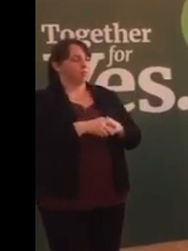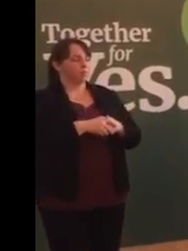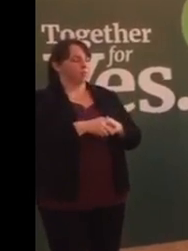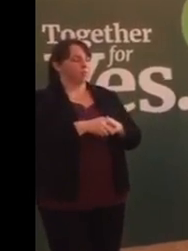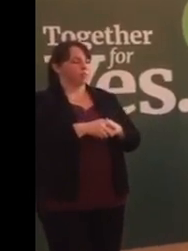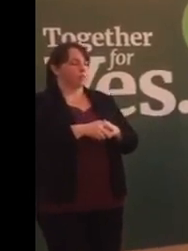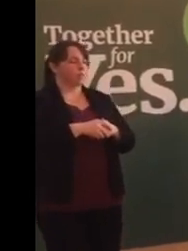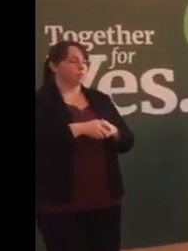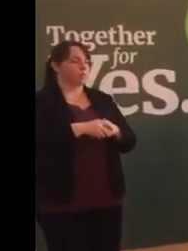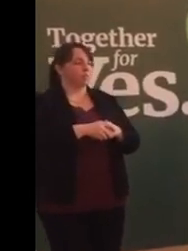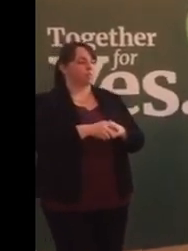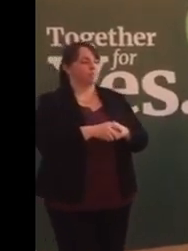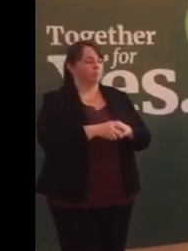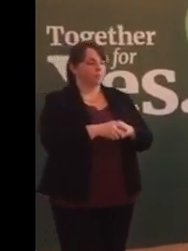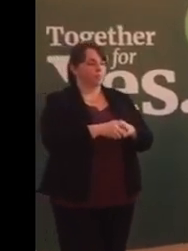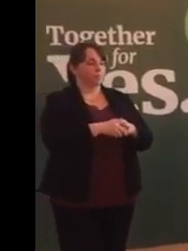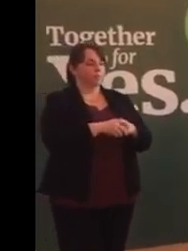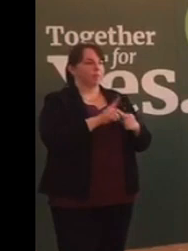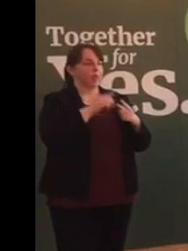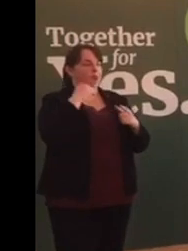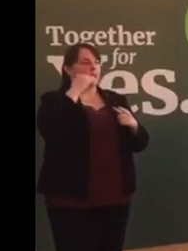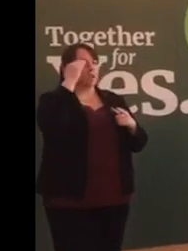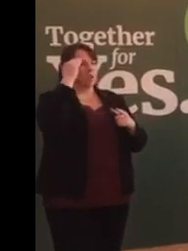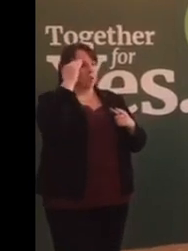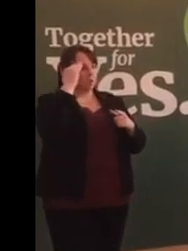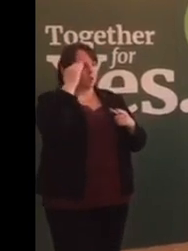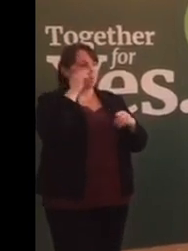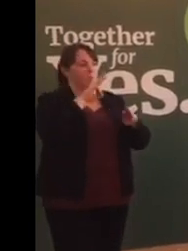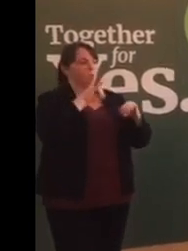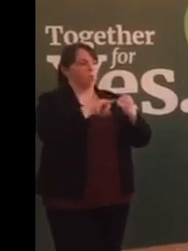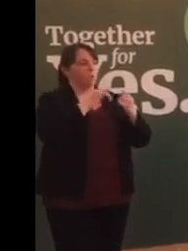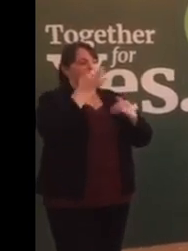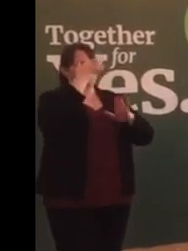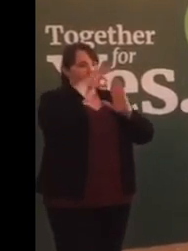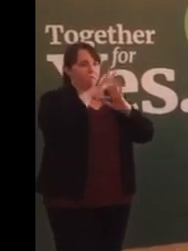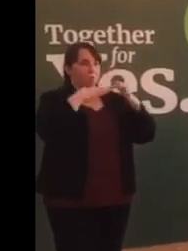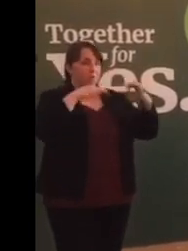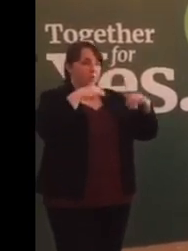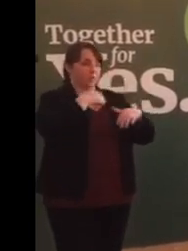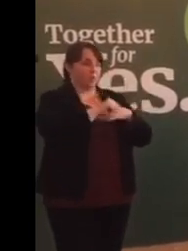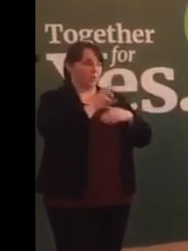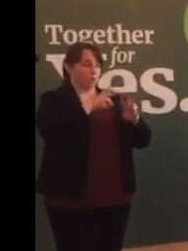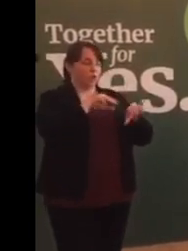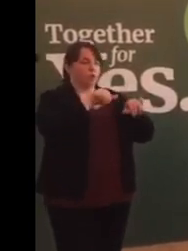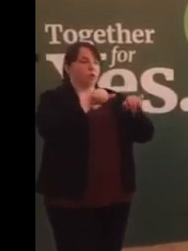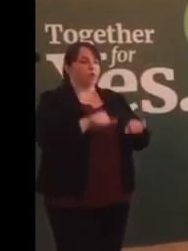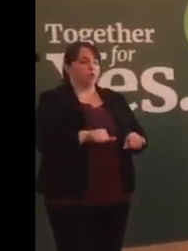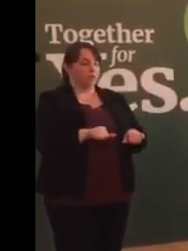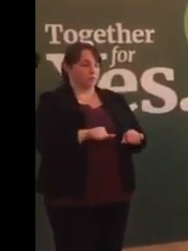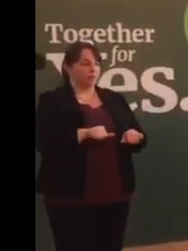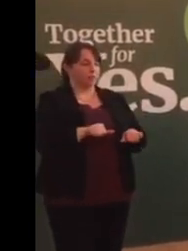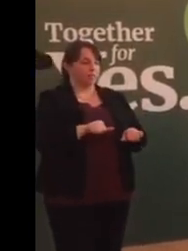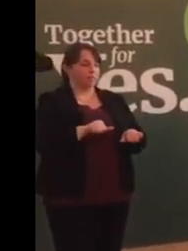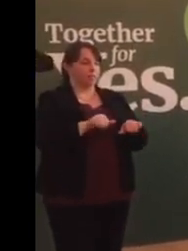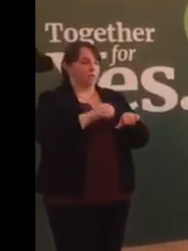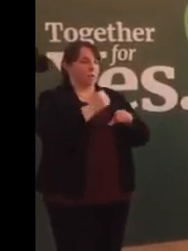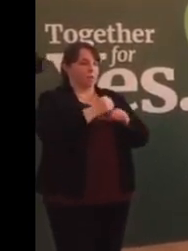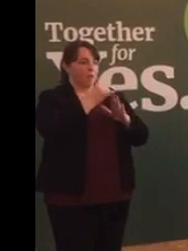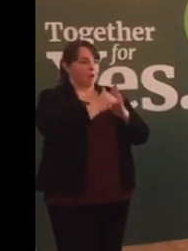that those people from the Oireachtas who are here today would agree with him in what he has said.